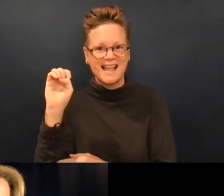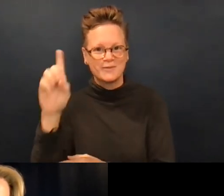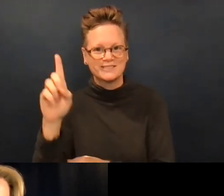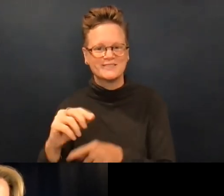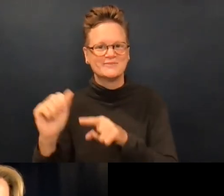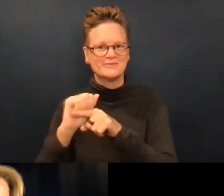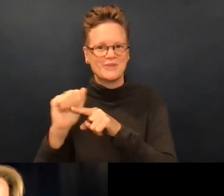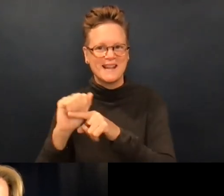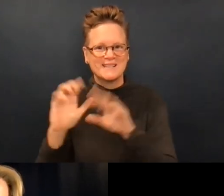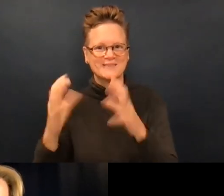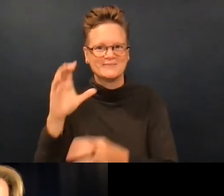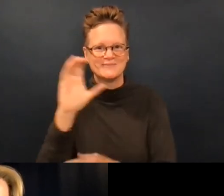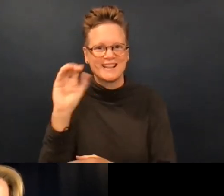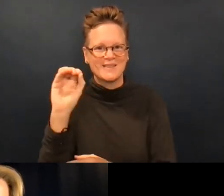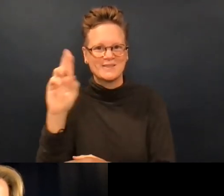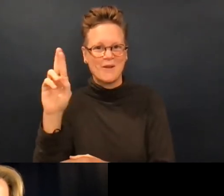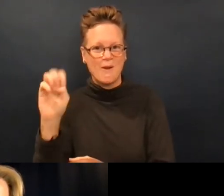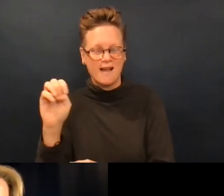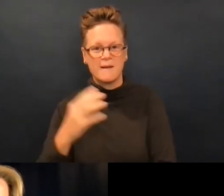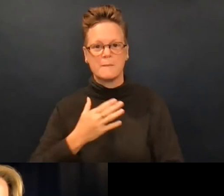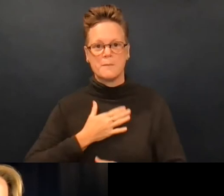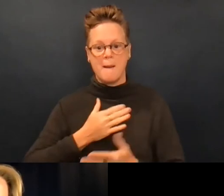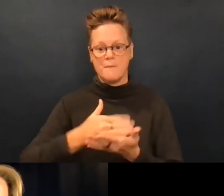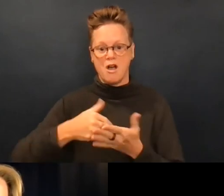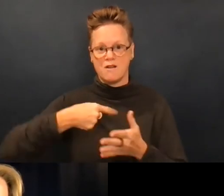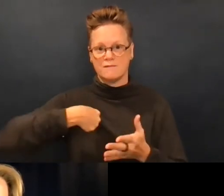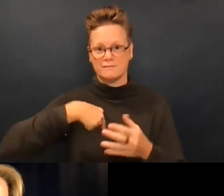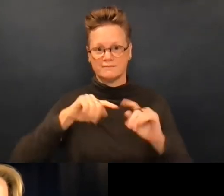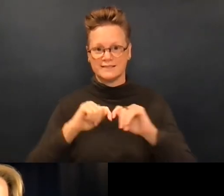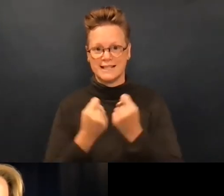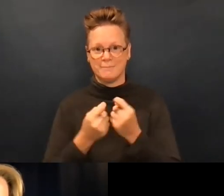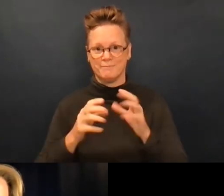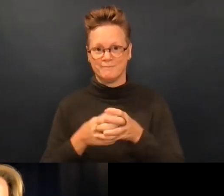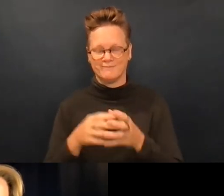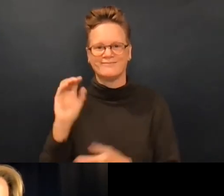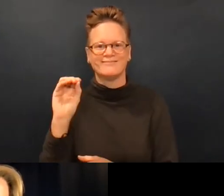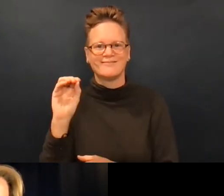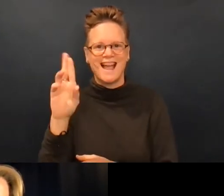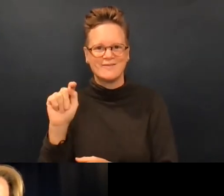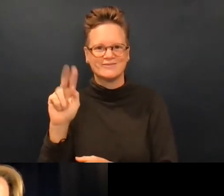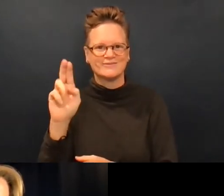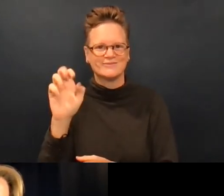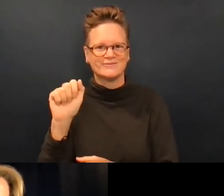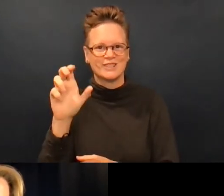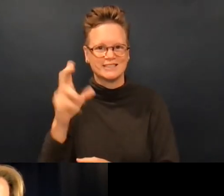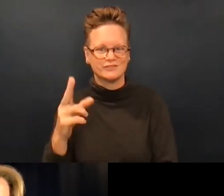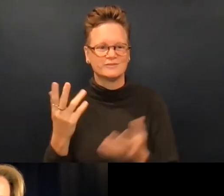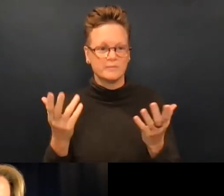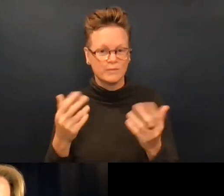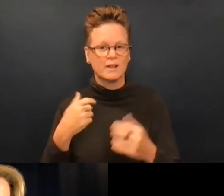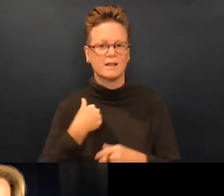Resources, and Education. So we are a training group. We're called CORE. So